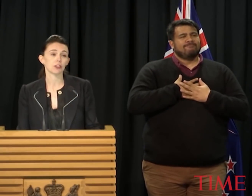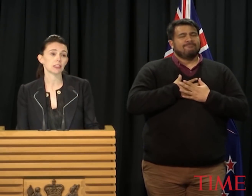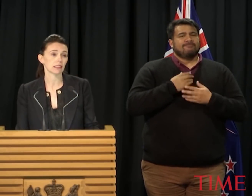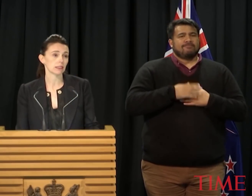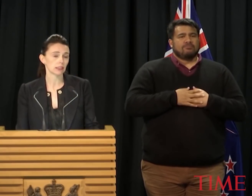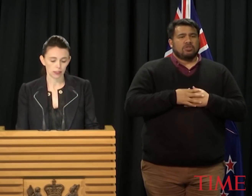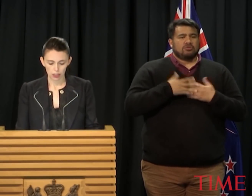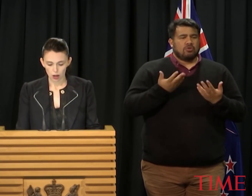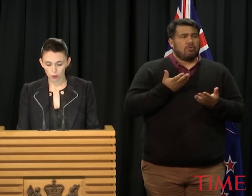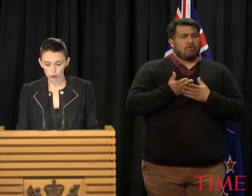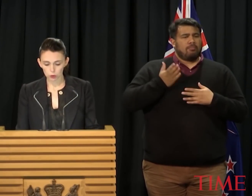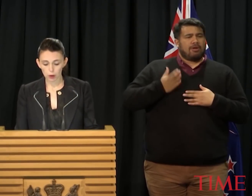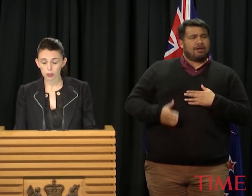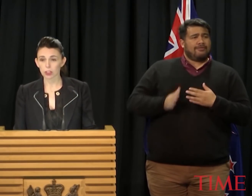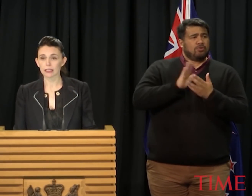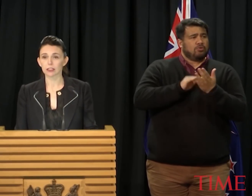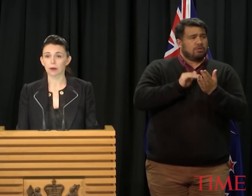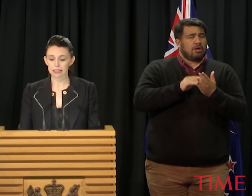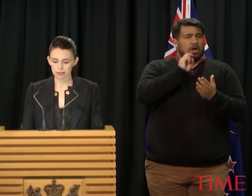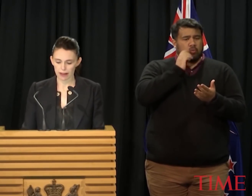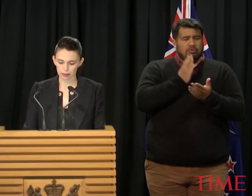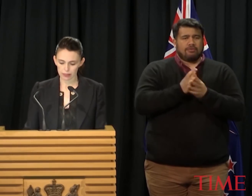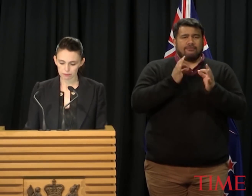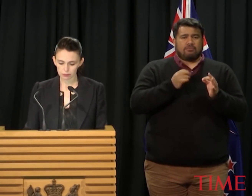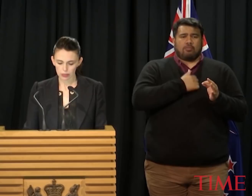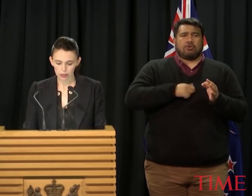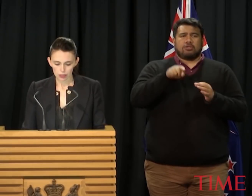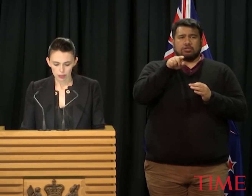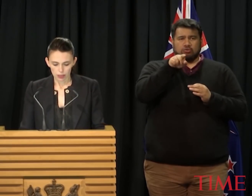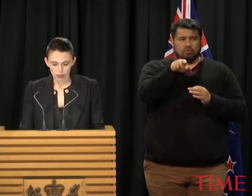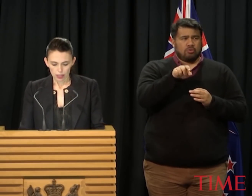behalf of New Zealand, I want to apologise to Grace's family.